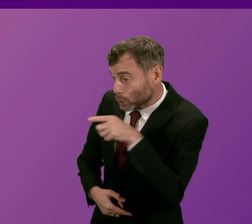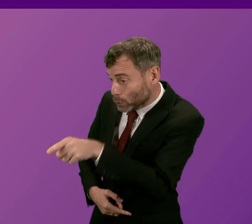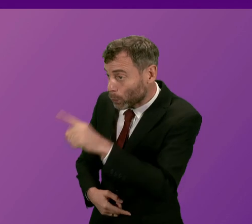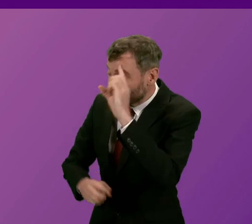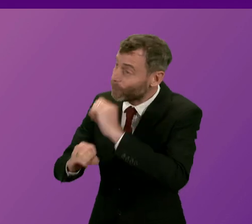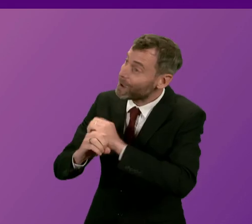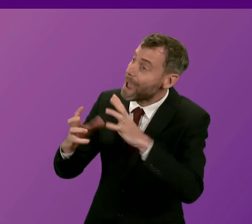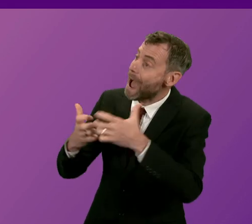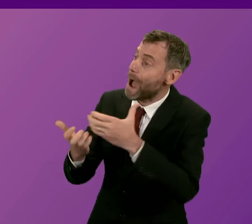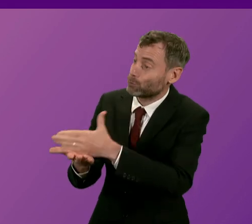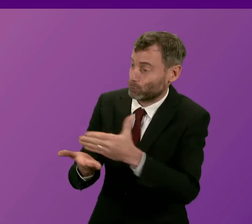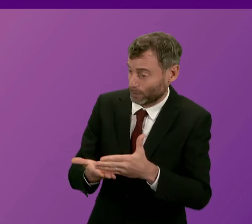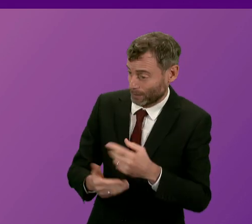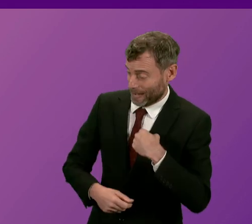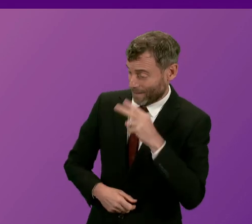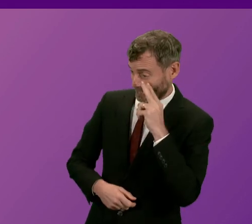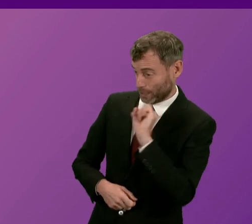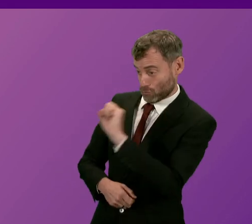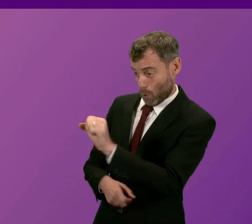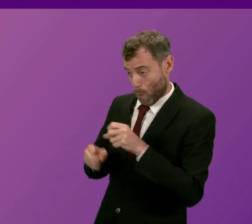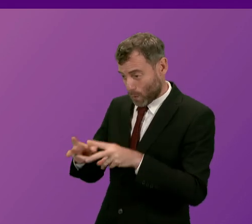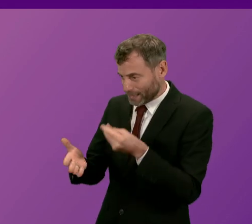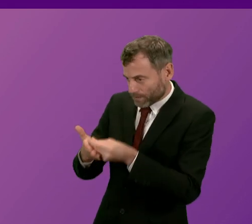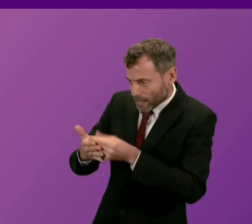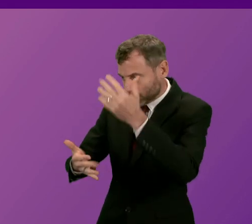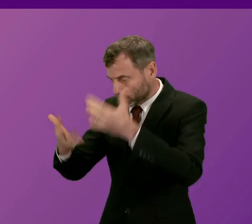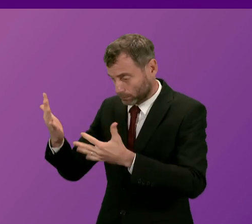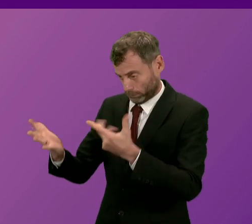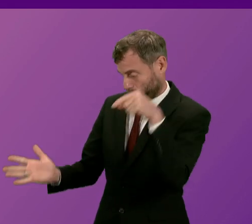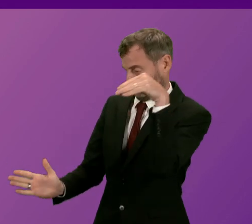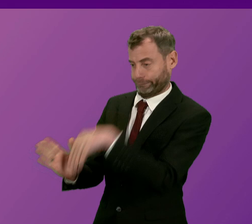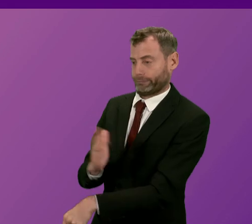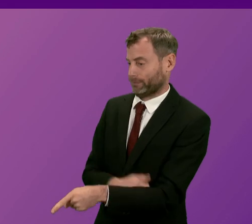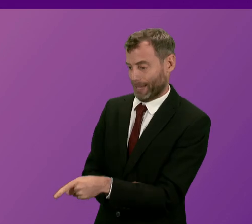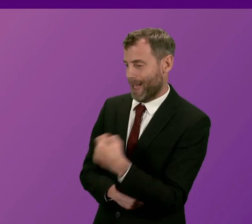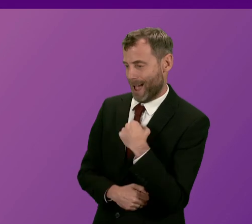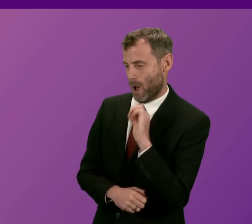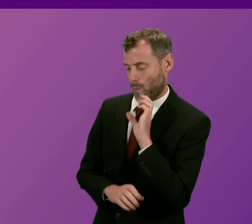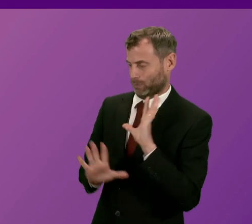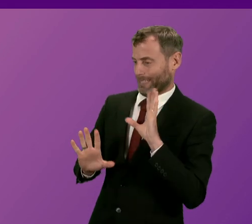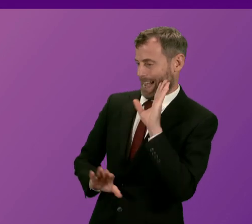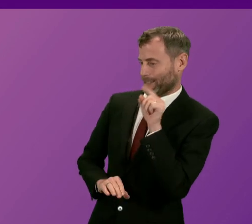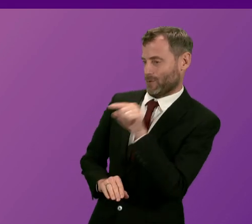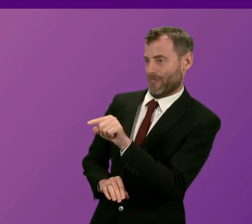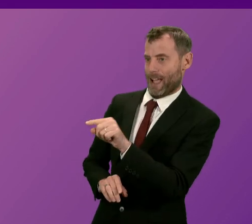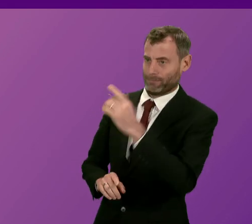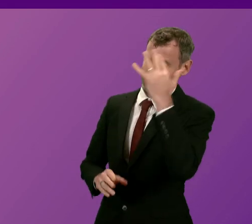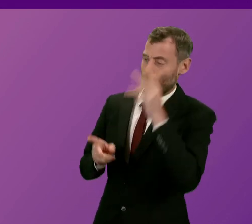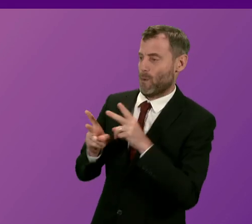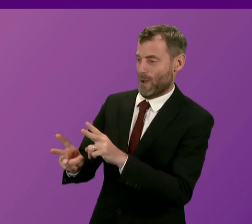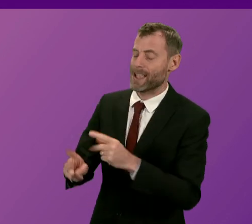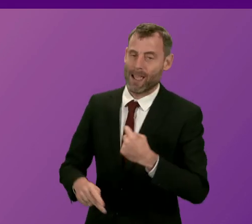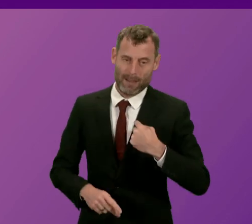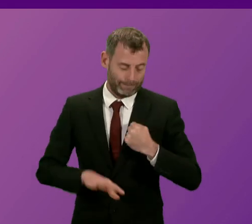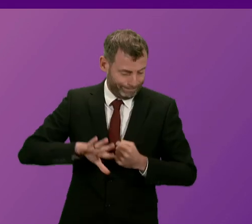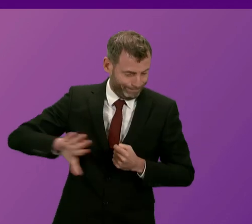policies of the Conservative Party. We will make our choices here in Scotland to invest in our public services and to protect the people